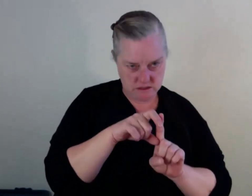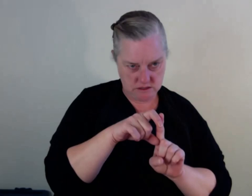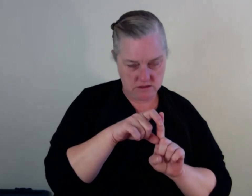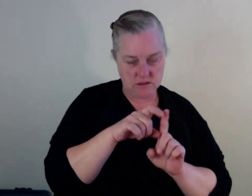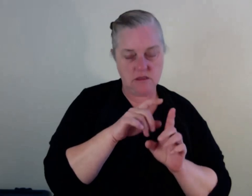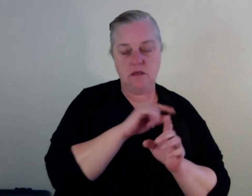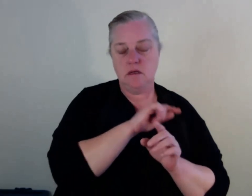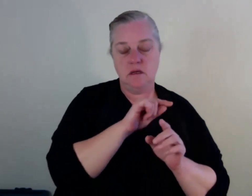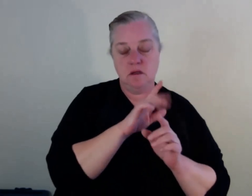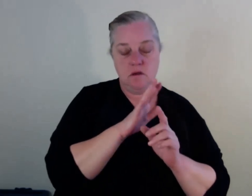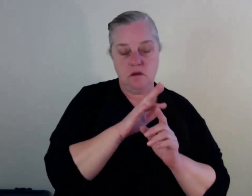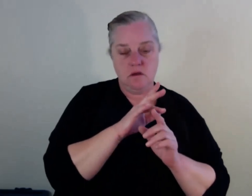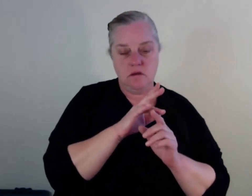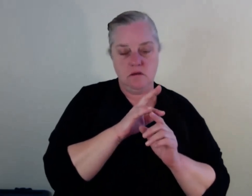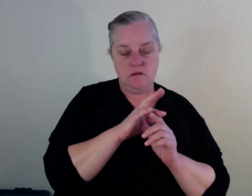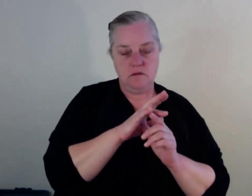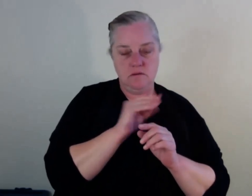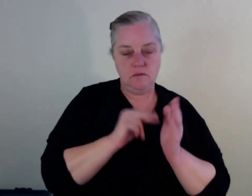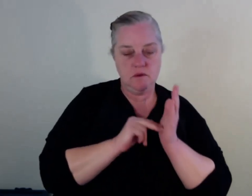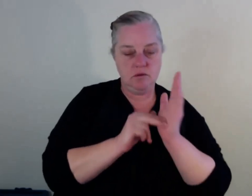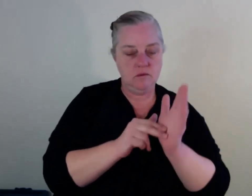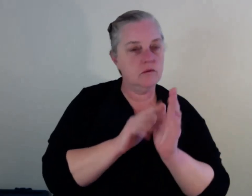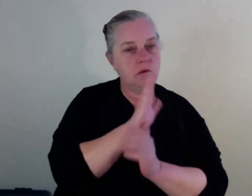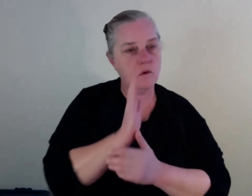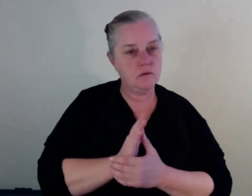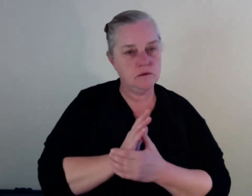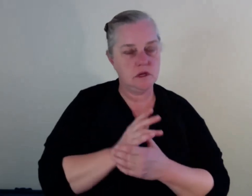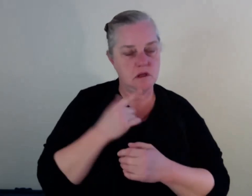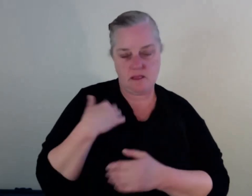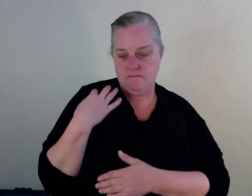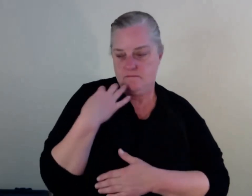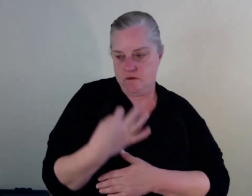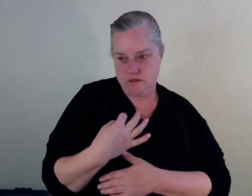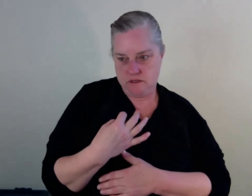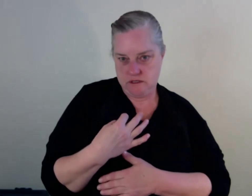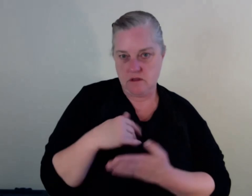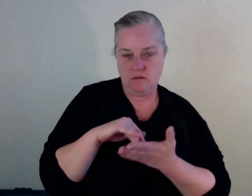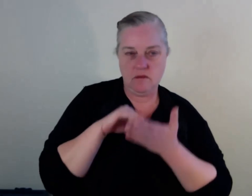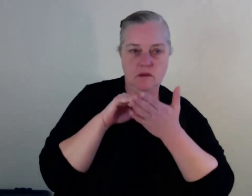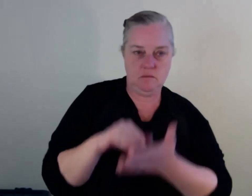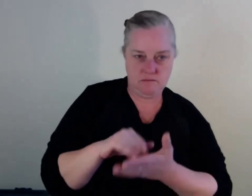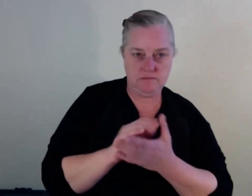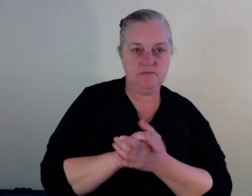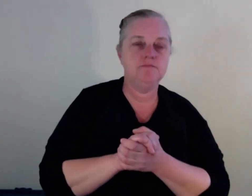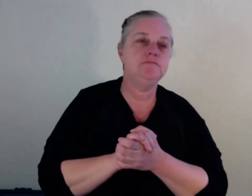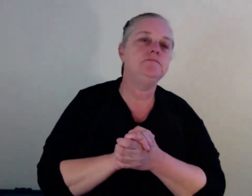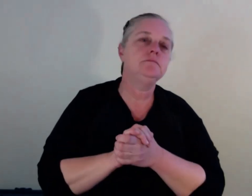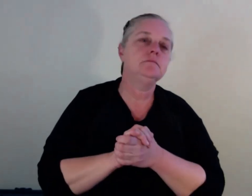I'm doing that voluntarily to help him out. So it's going to be me, myself, myself, Alex Raymond and